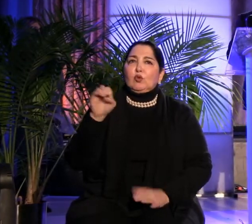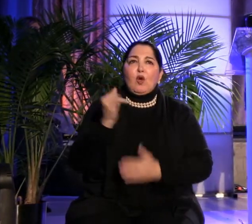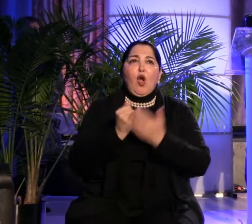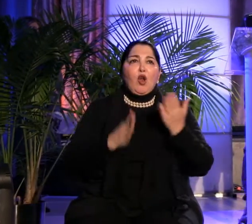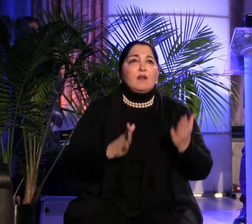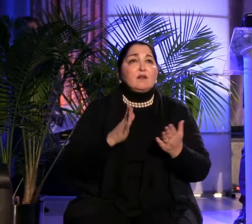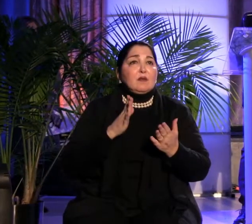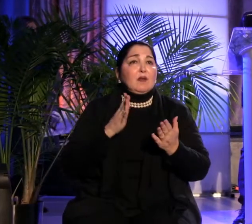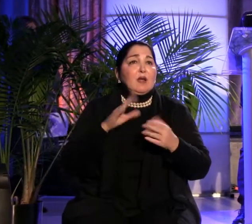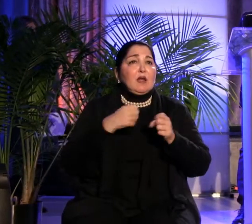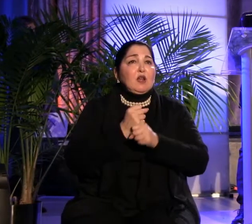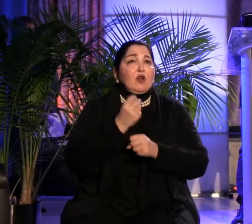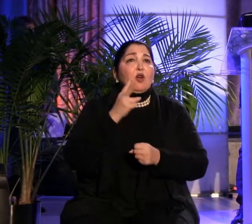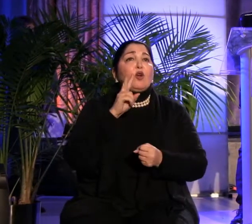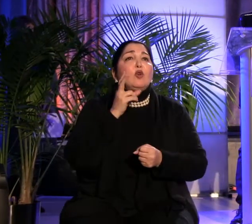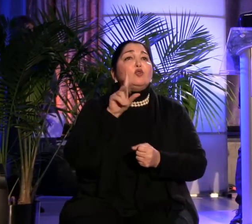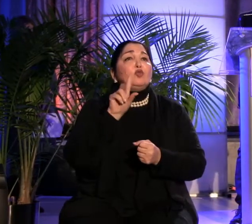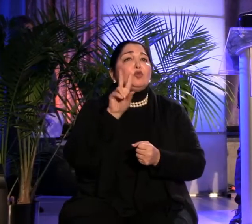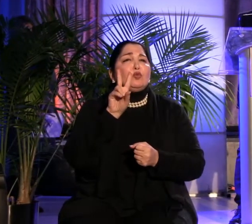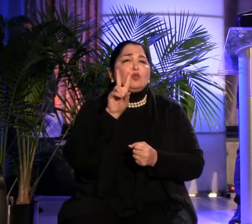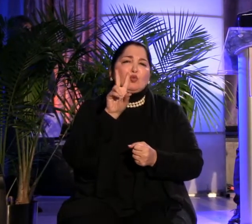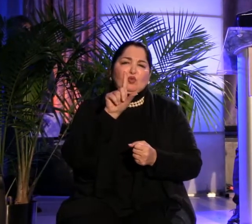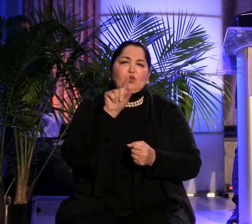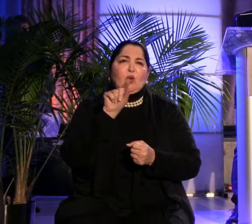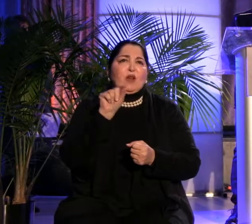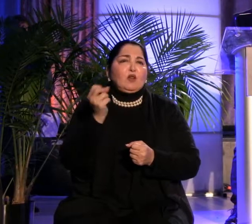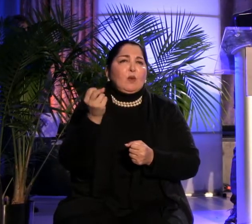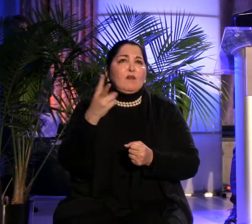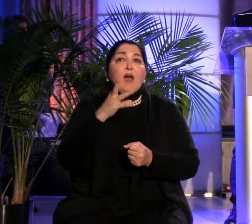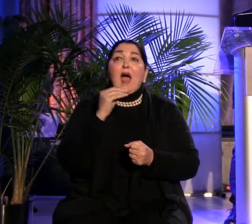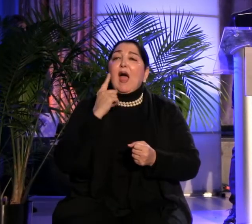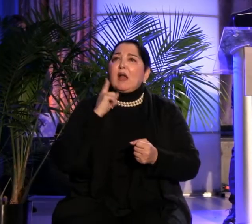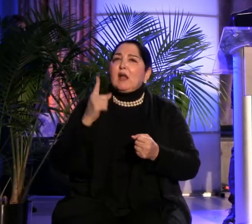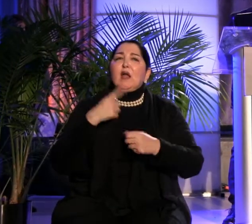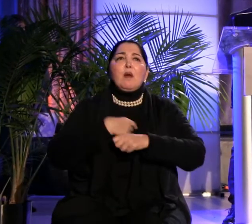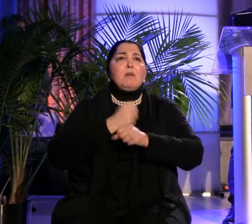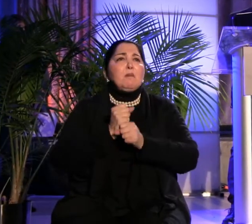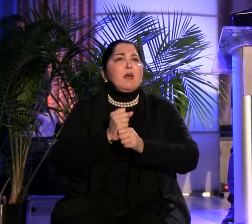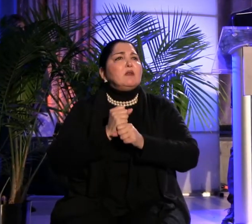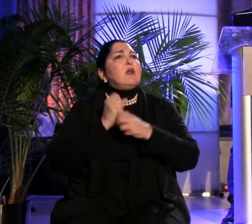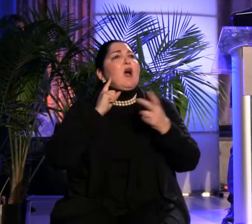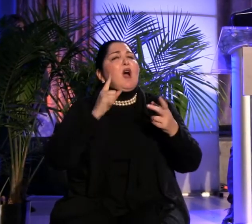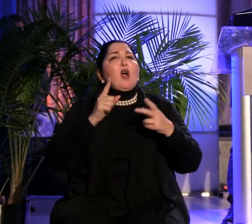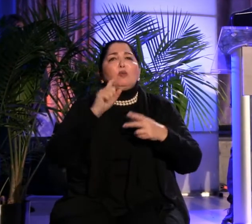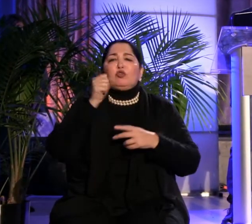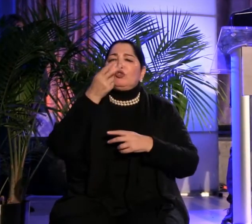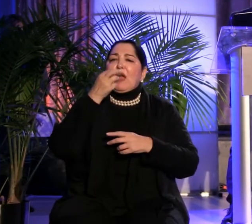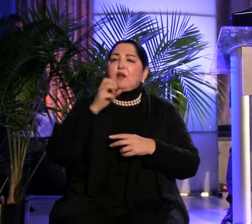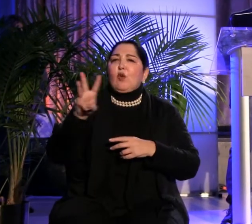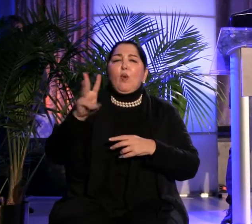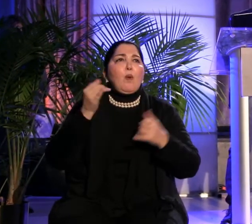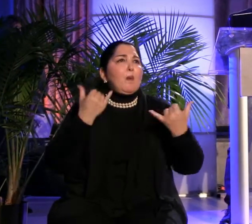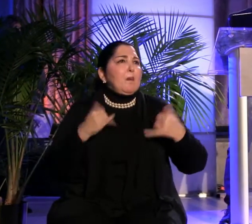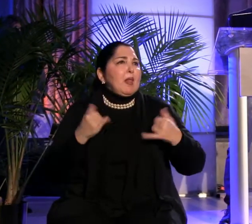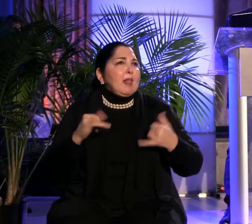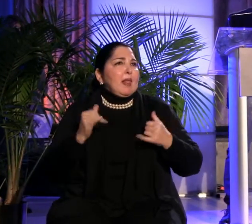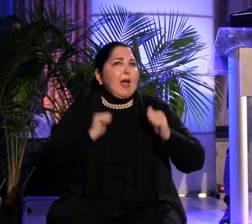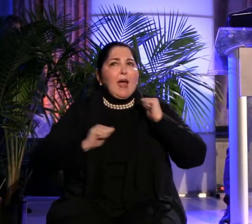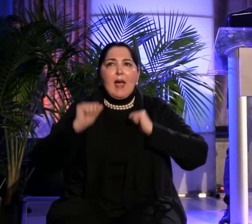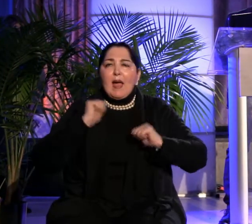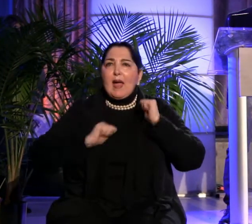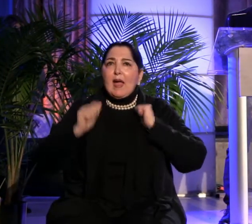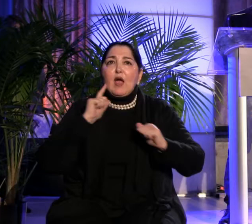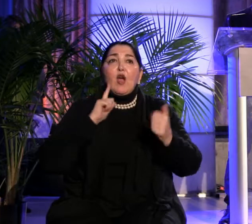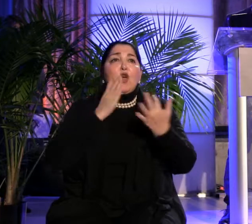shadow play that examines global economies and sexual identities through the lens of soccer's World Cup.